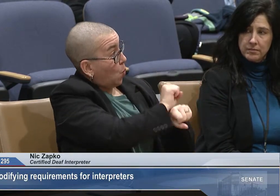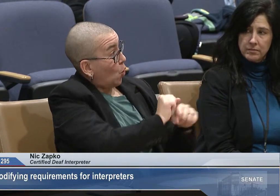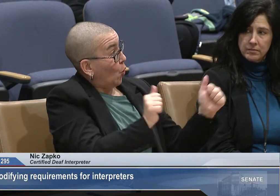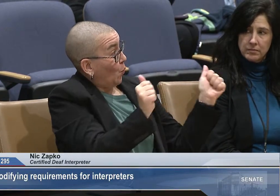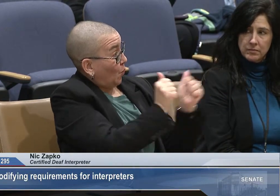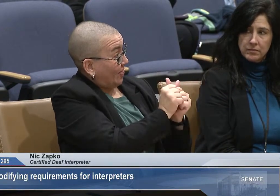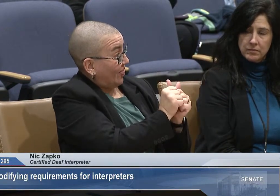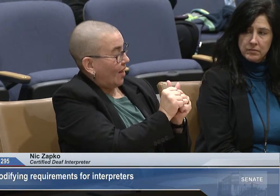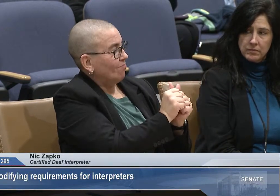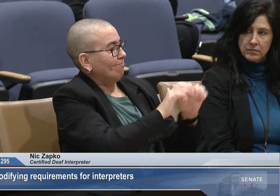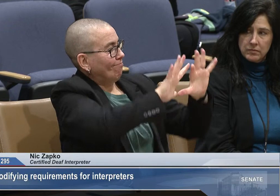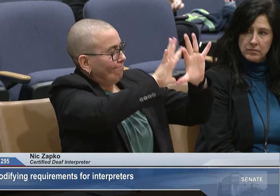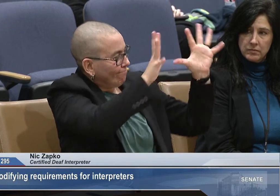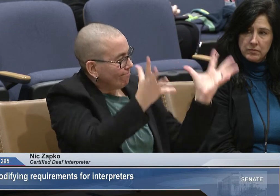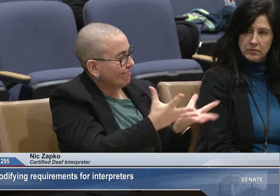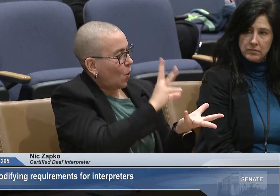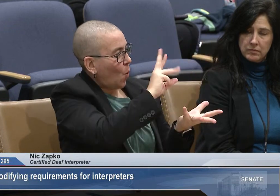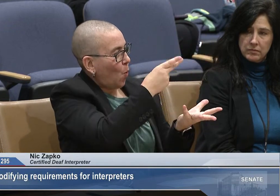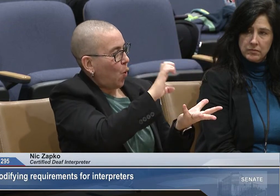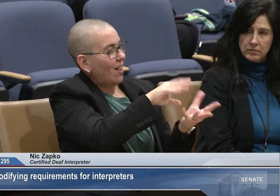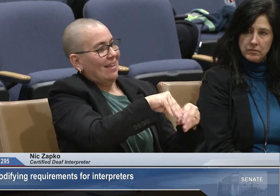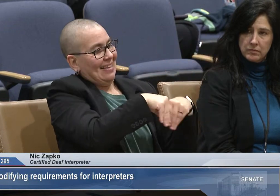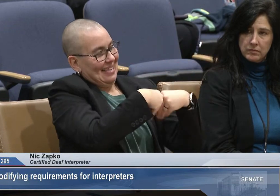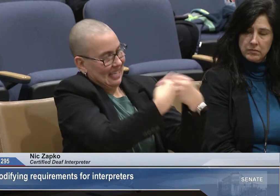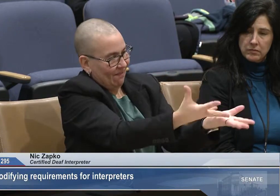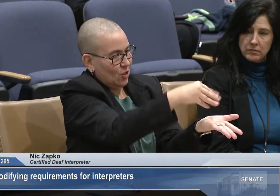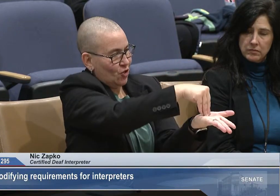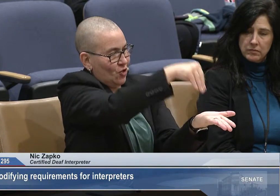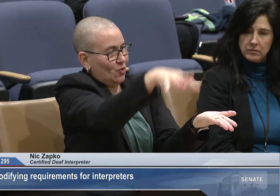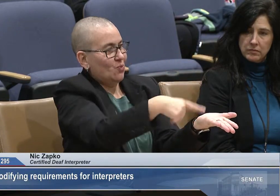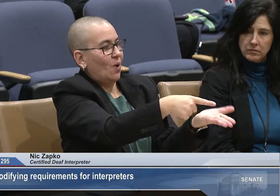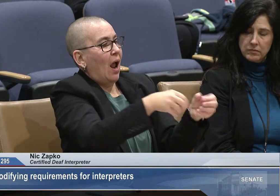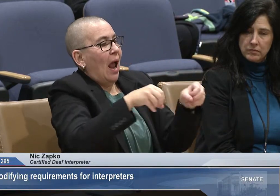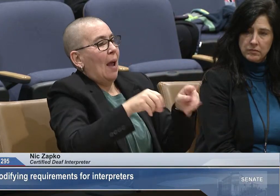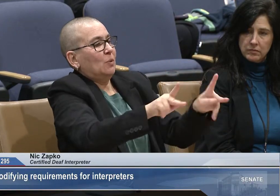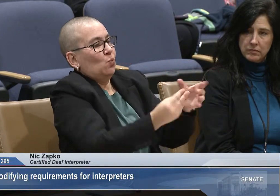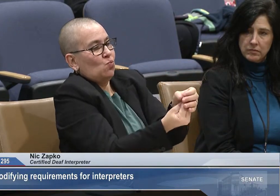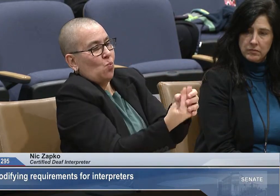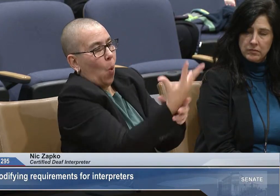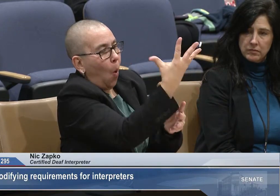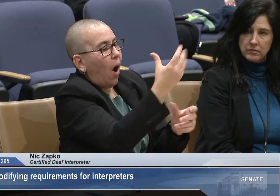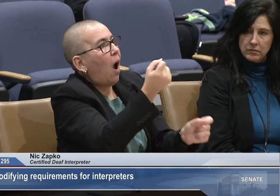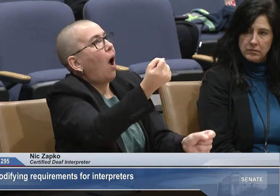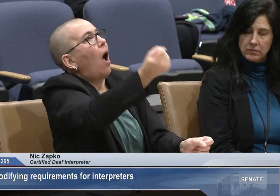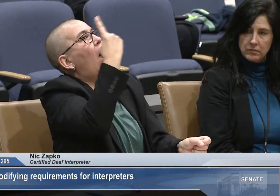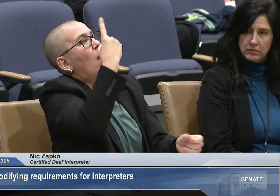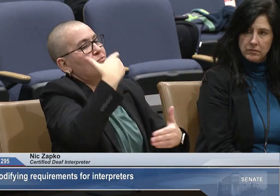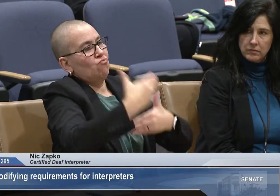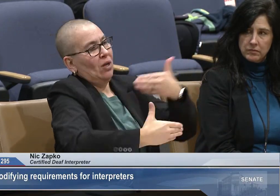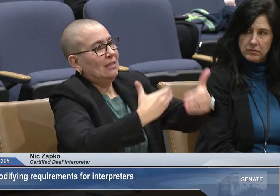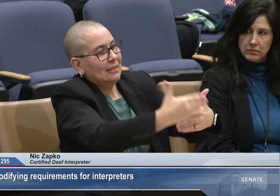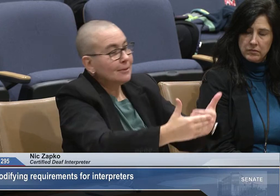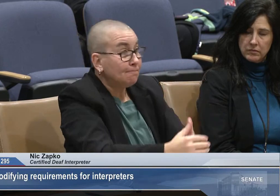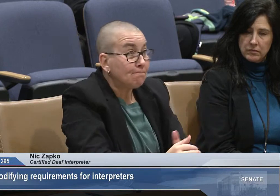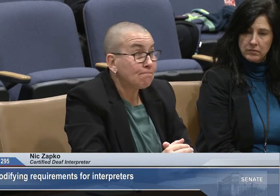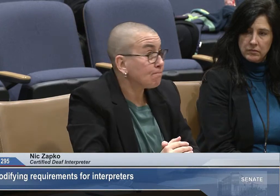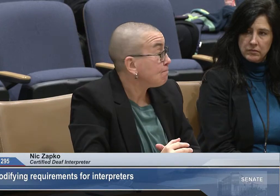and so then if you have the two working together, you get the whole picture that is given to the student, so that the student has the opportunity